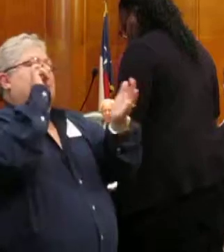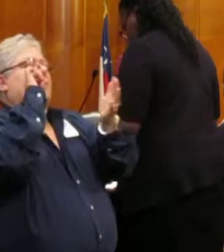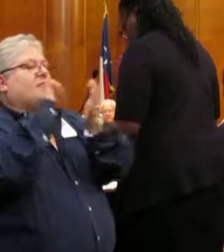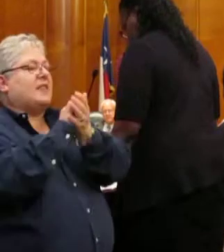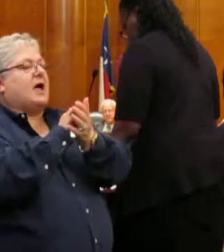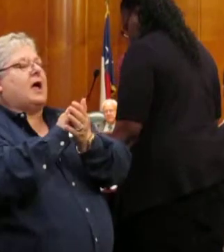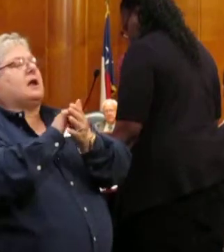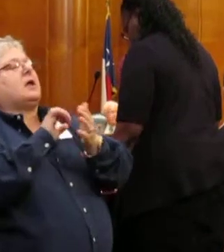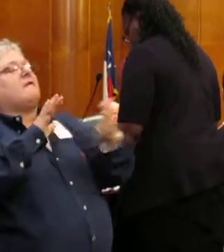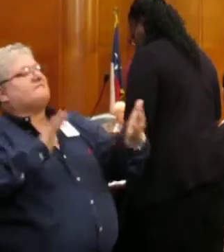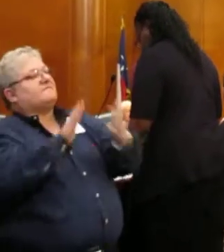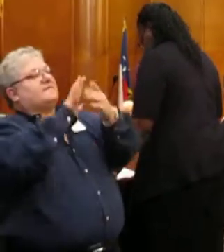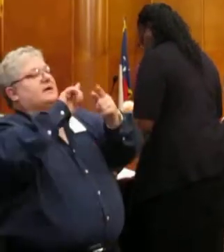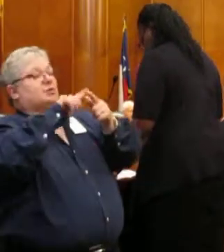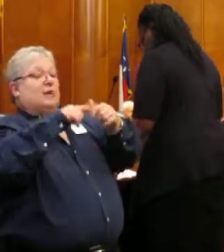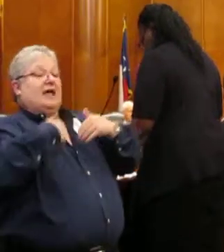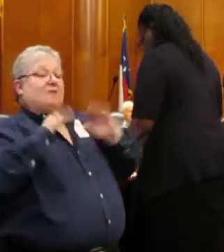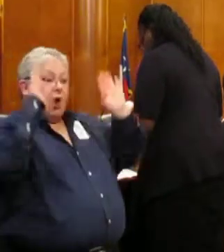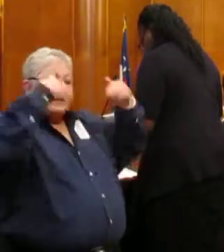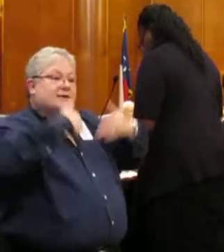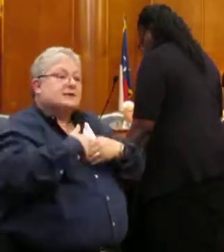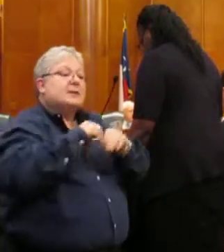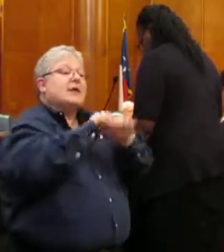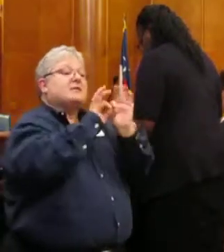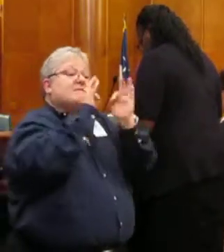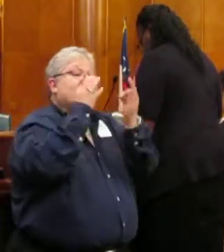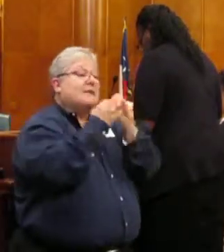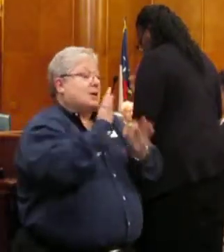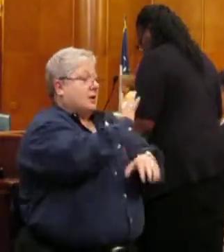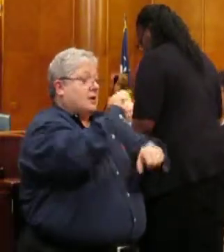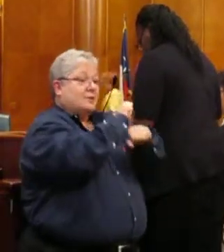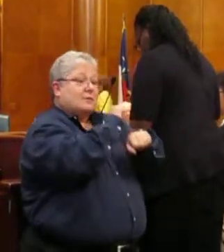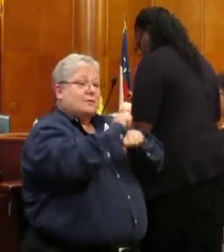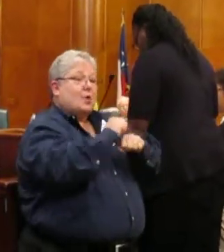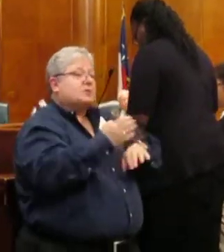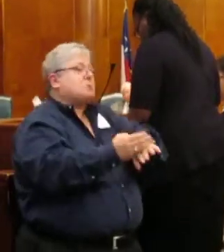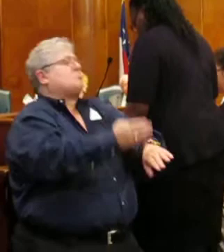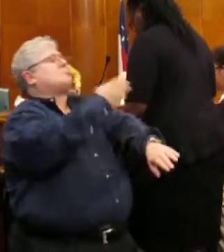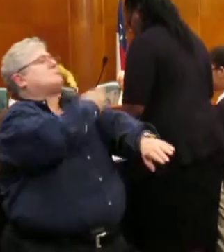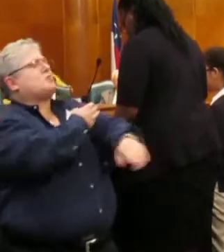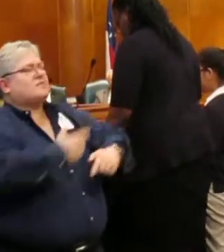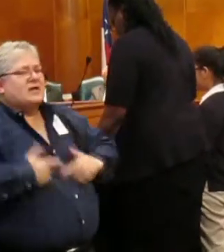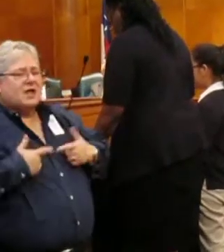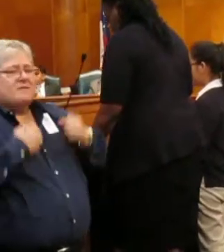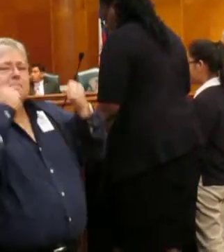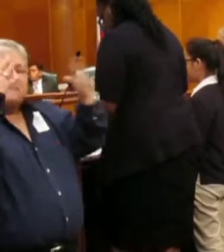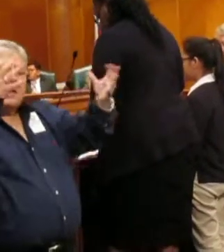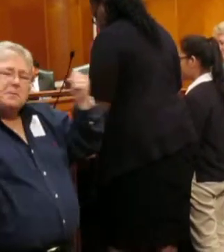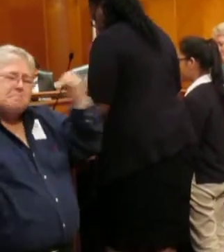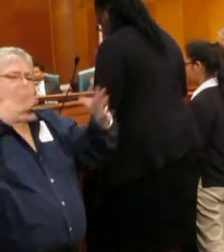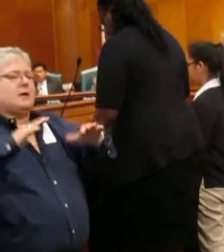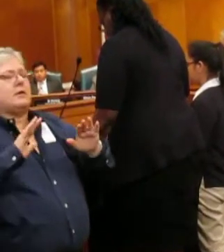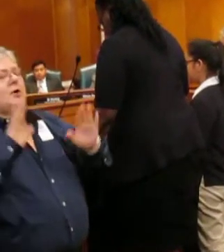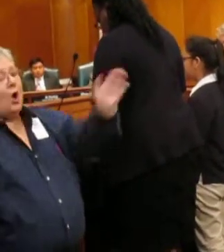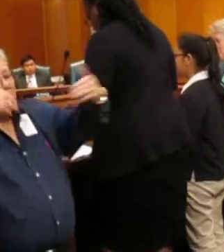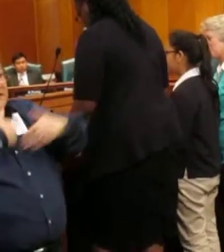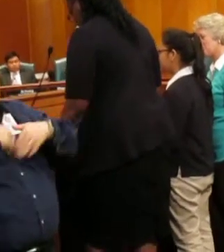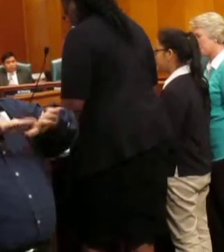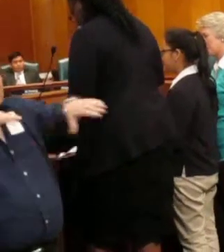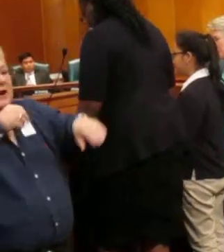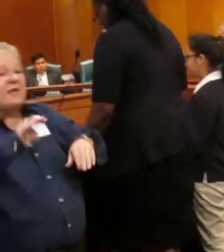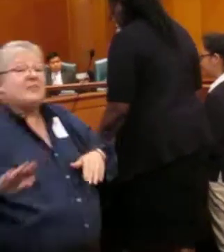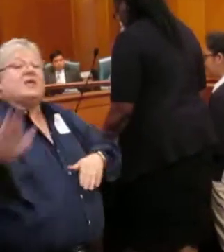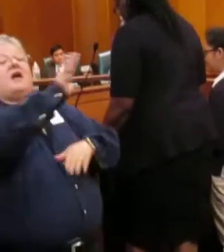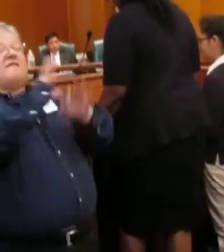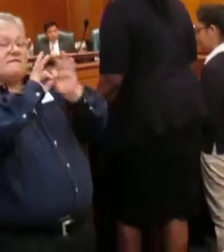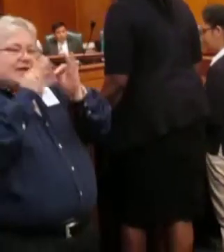Autism is in the family. Her work has improved the lives of countless autistic children and their families in